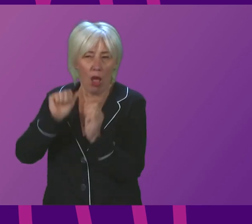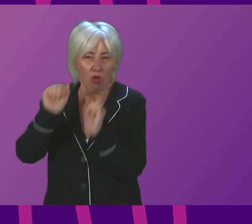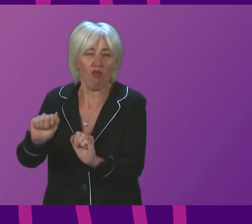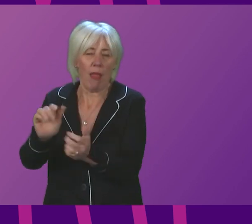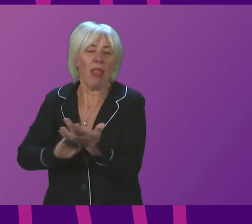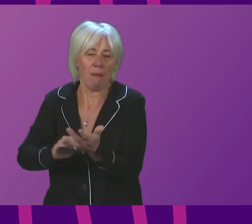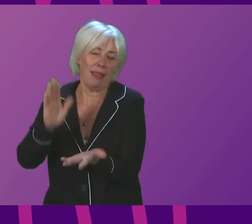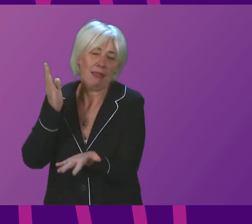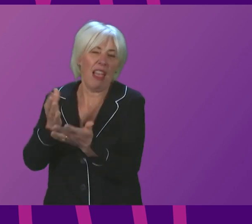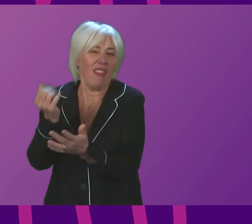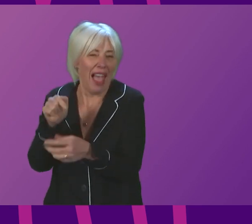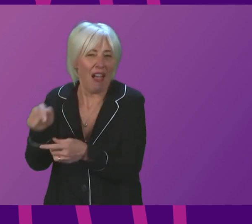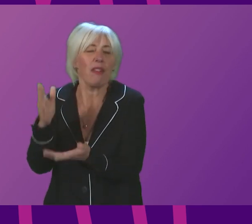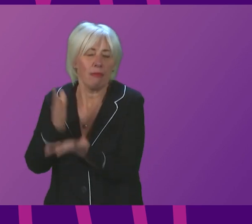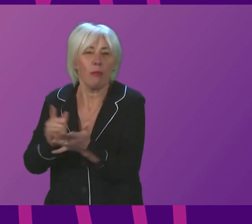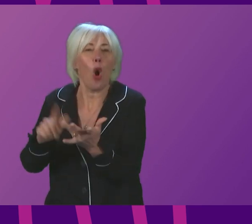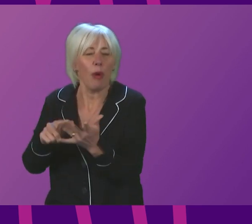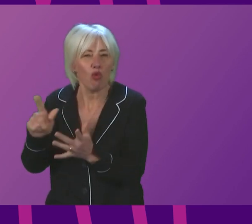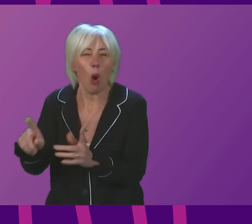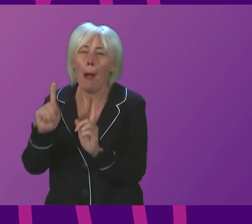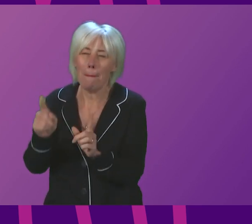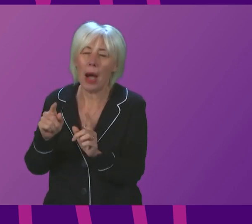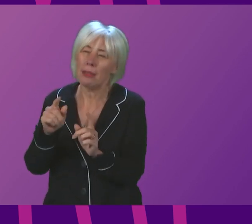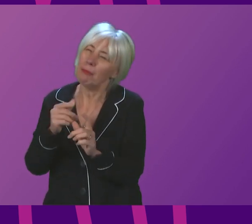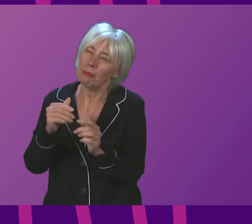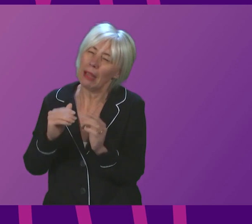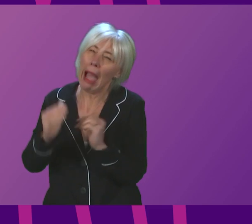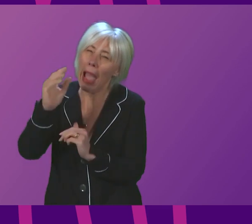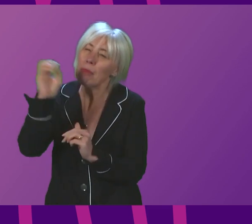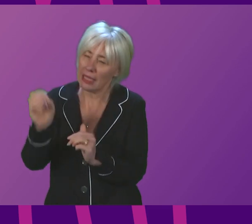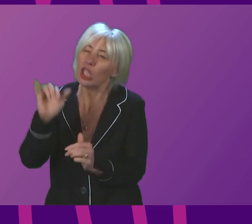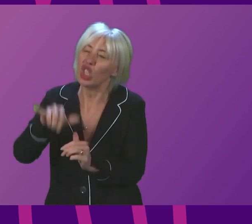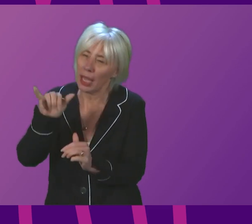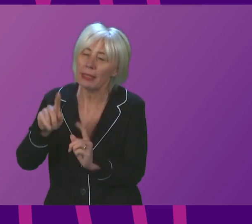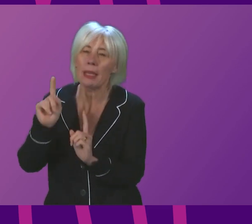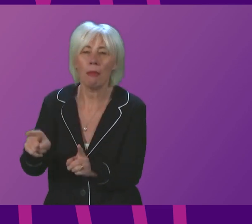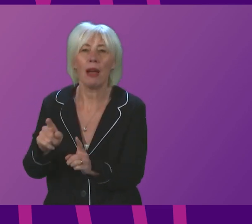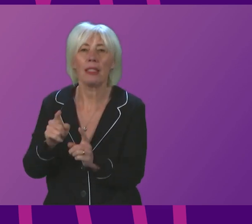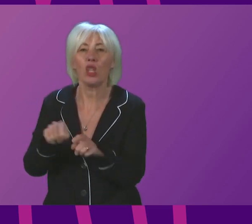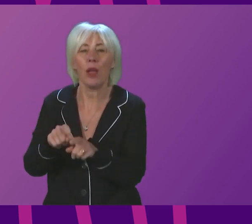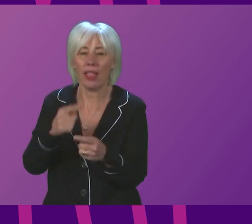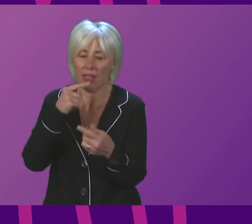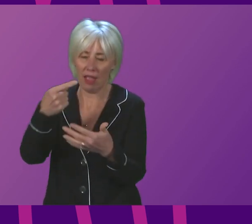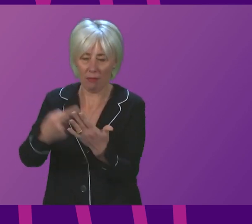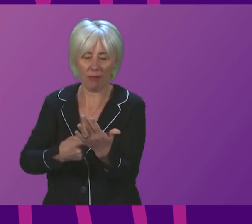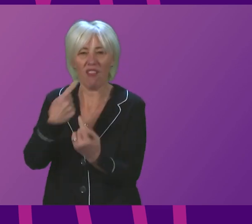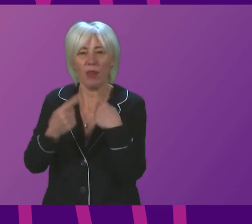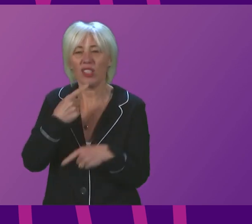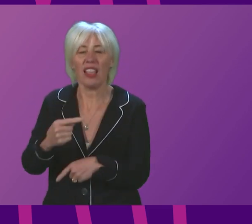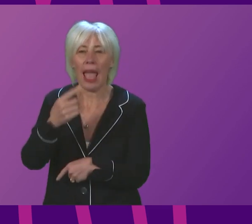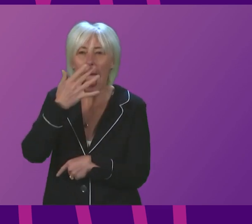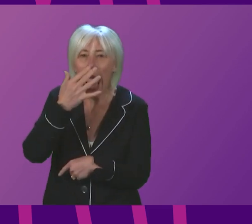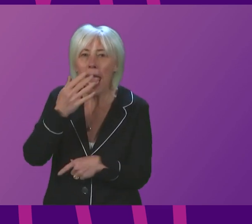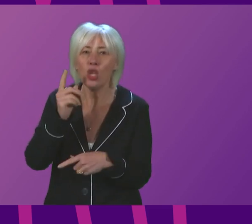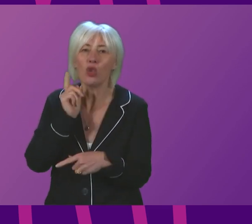of the Omicron variant, but it is highly indicative of it. The report will also contain data on the age, sex and health board area